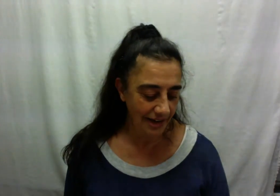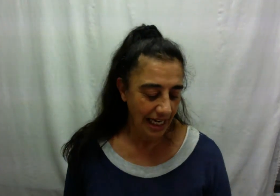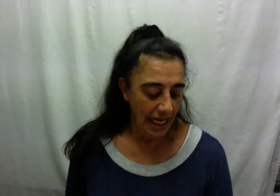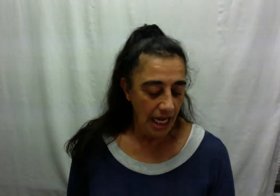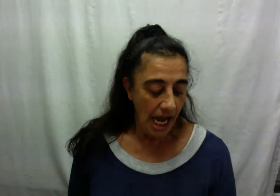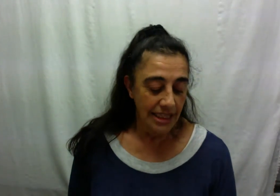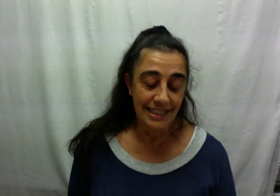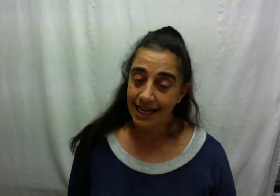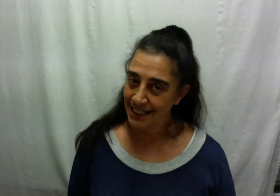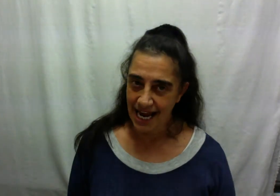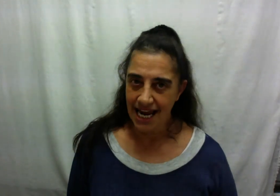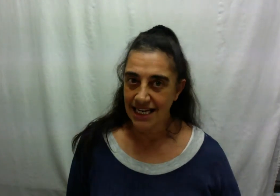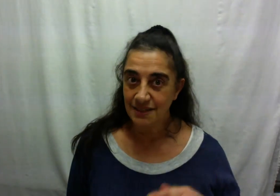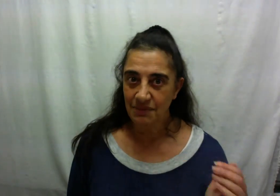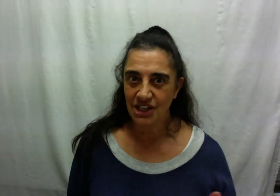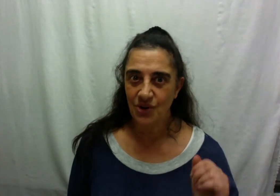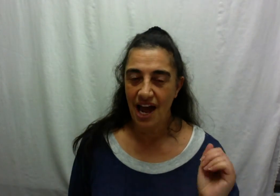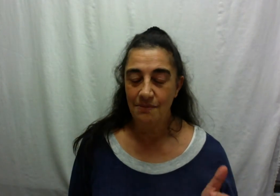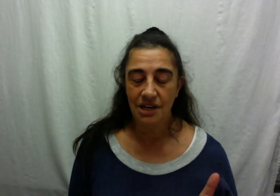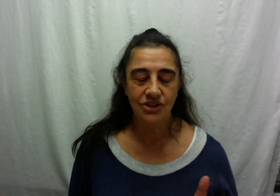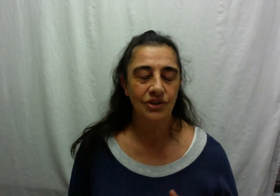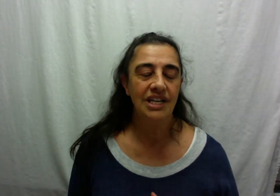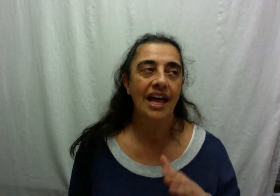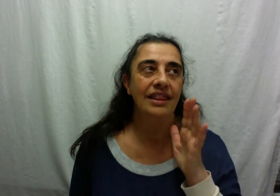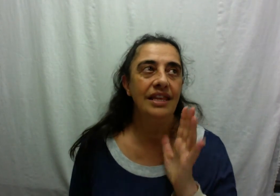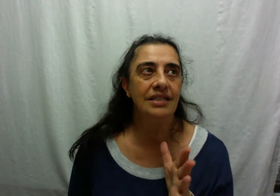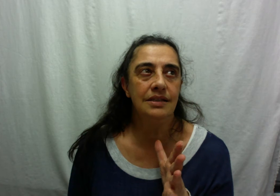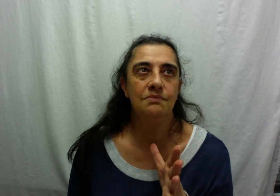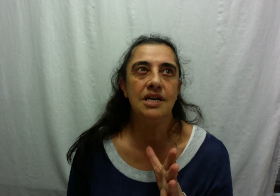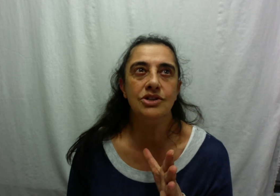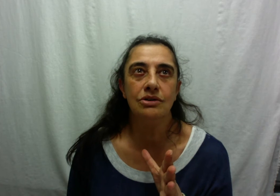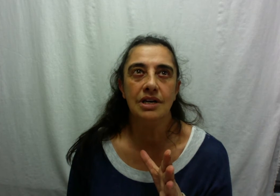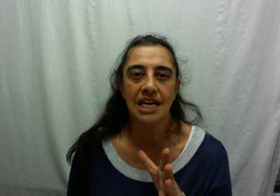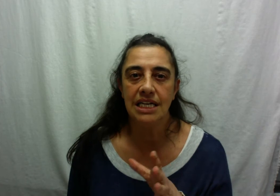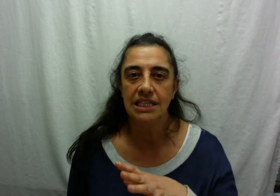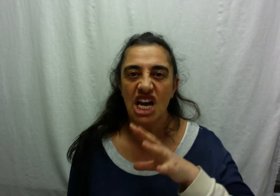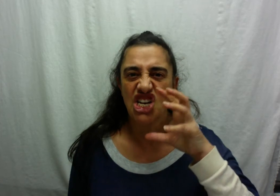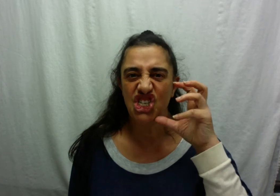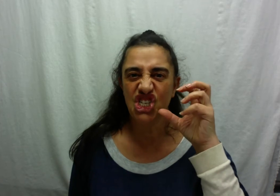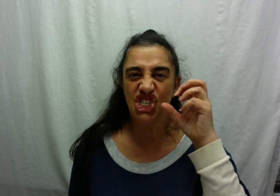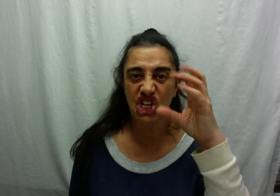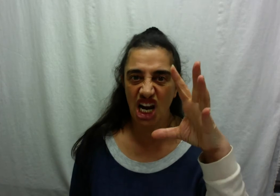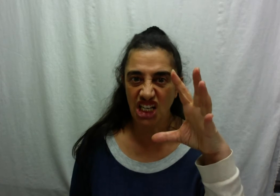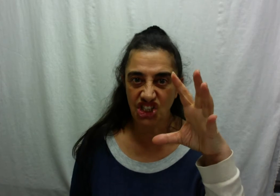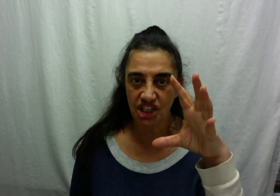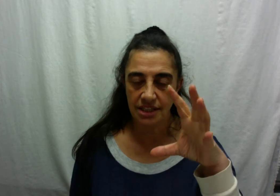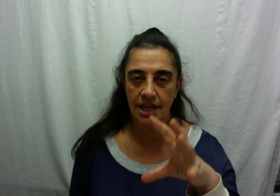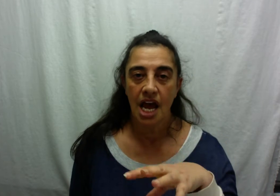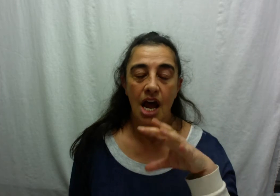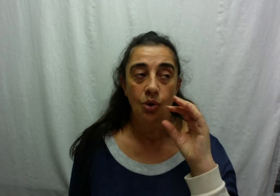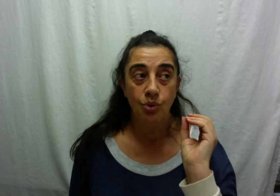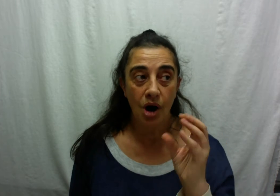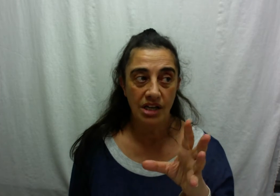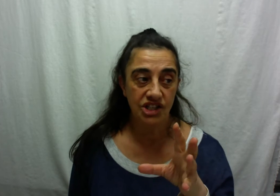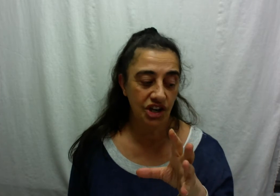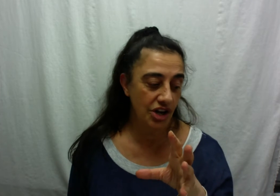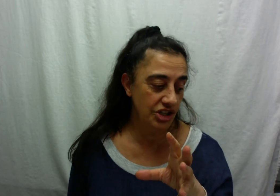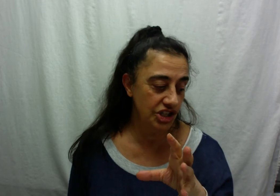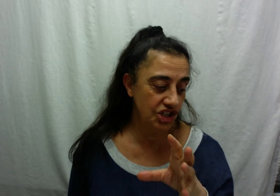anyway sunday is metal and metal now this metal is changes what's going to